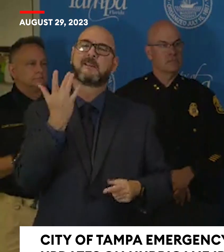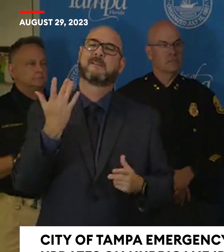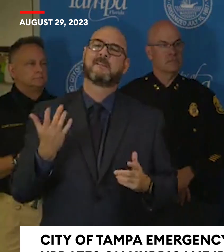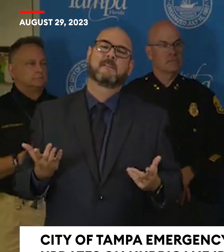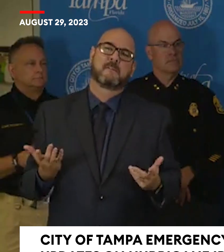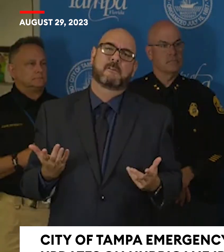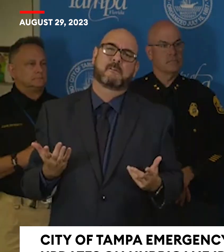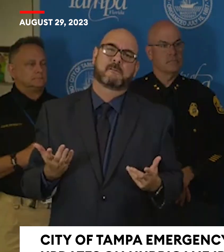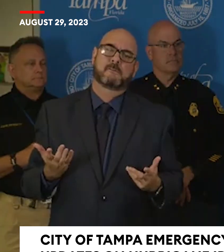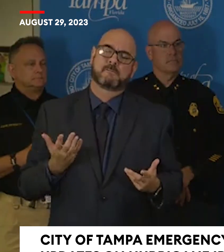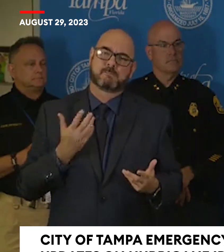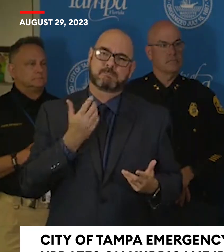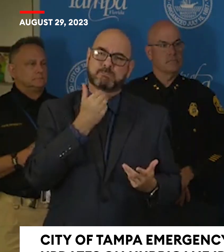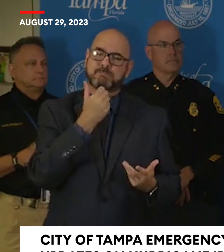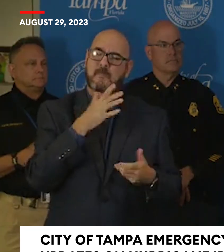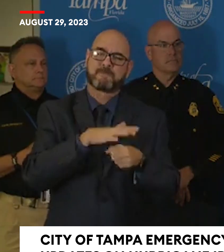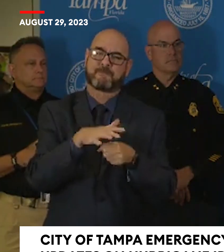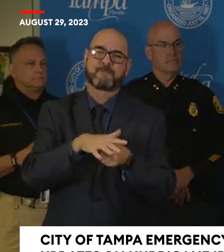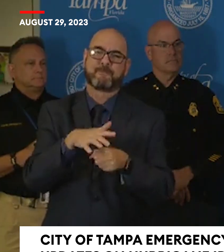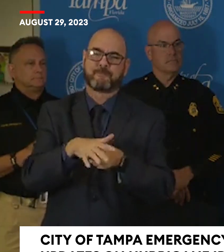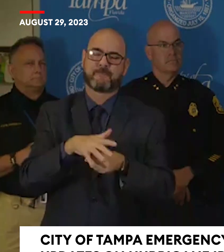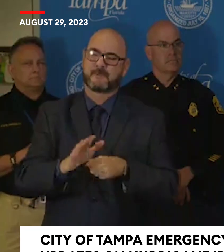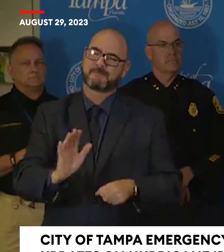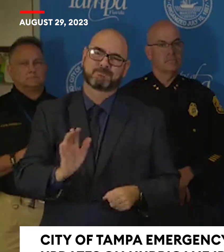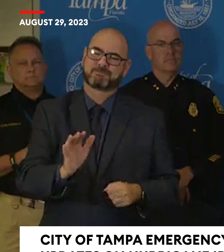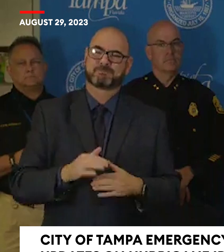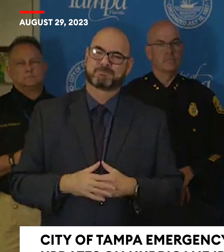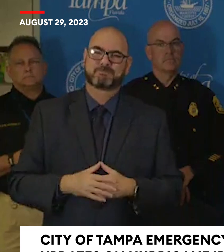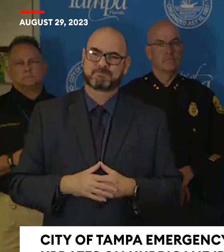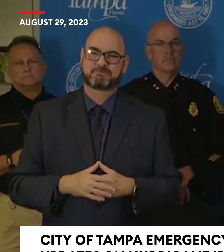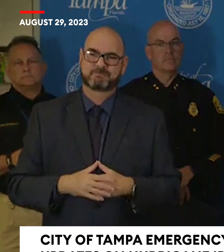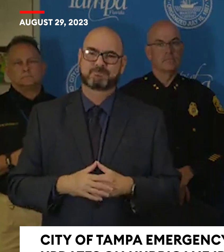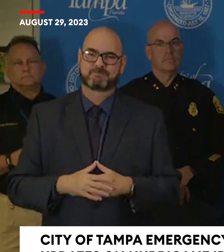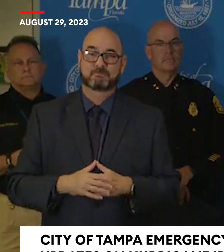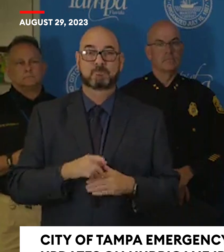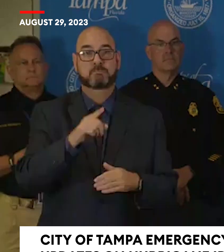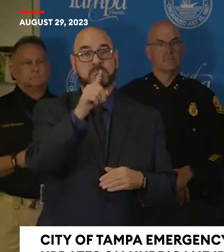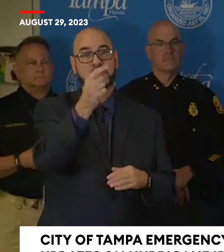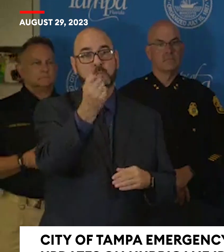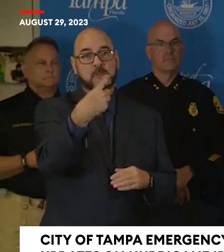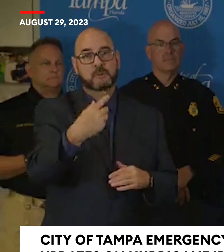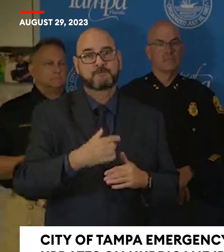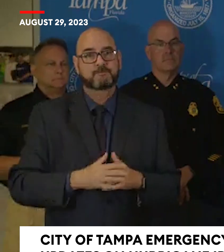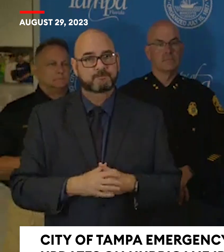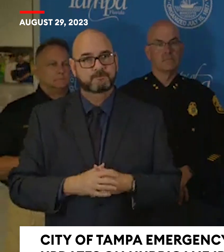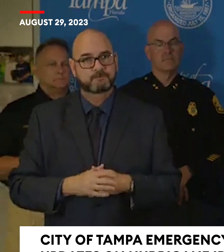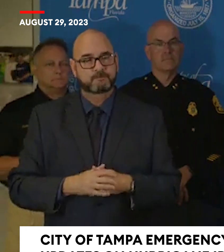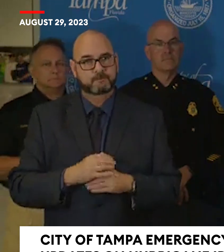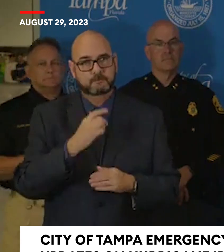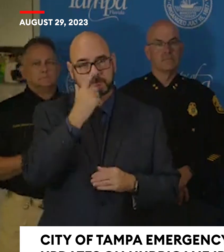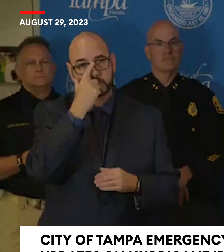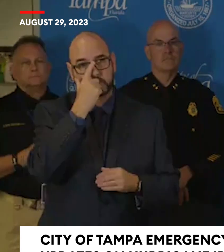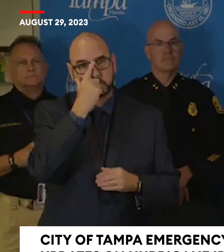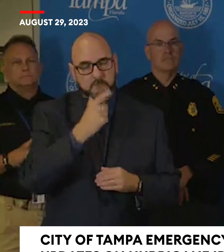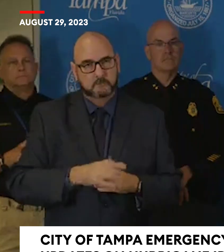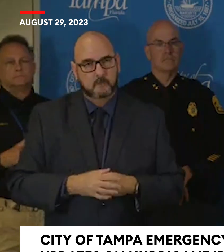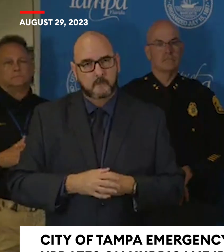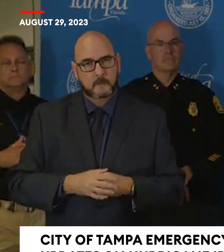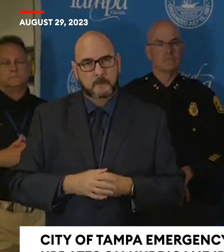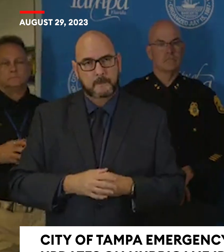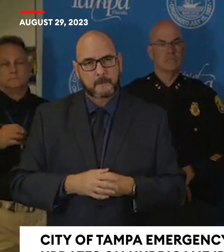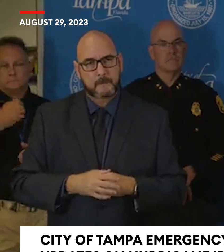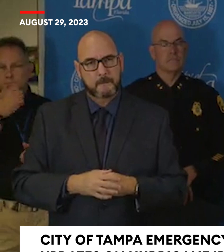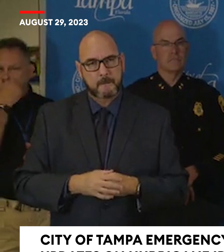walking out on the empty bay. Mayor, have a, you know, what is, and this might be a question for